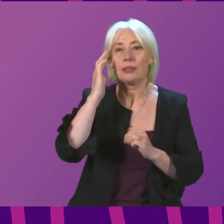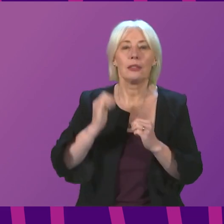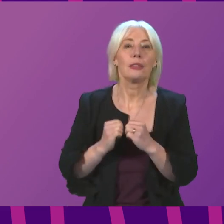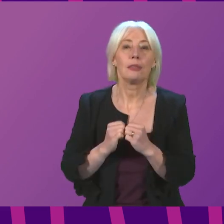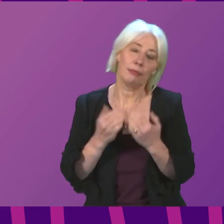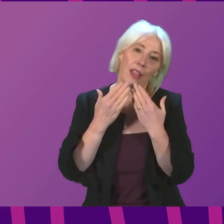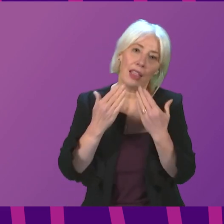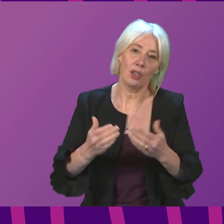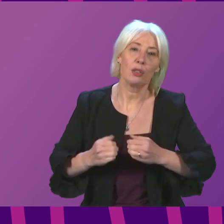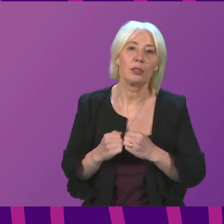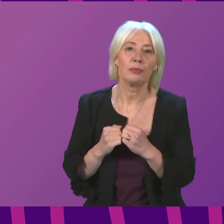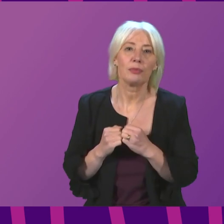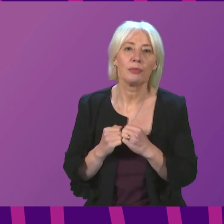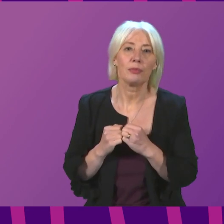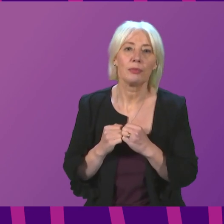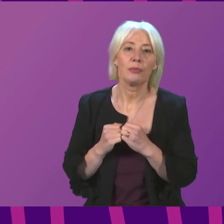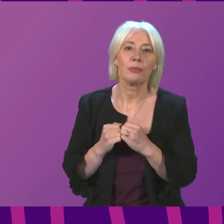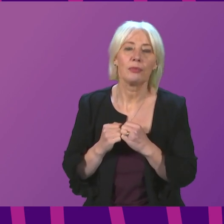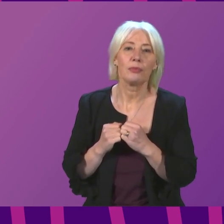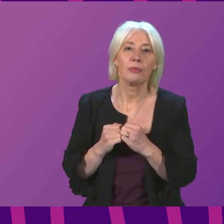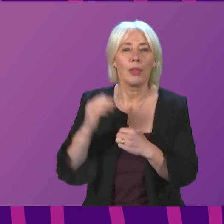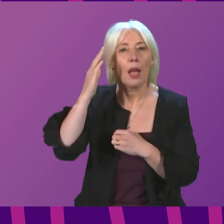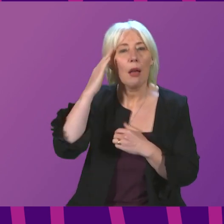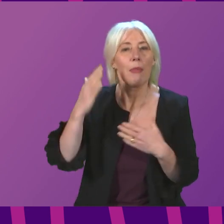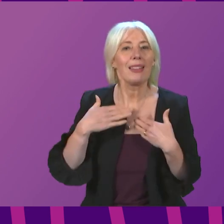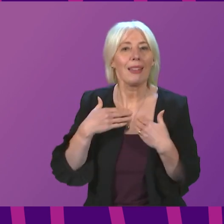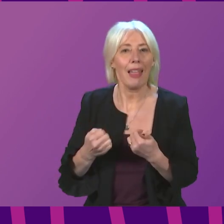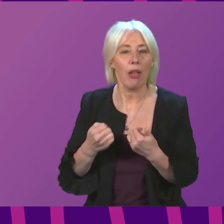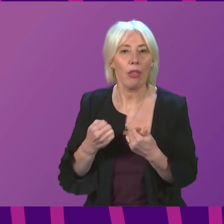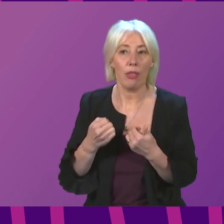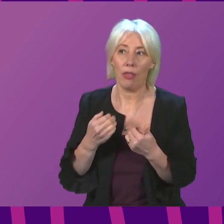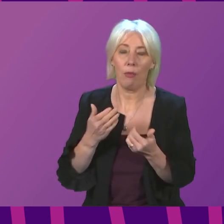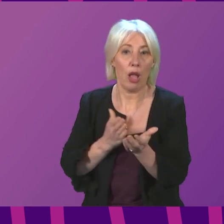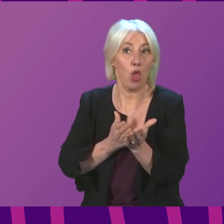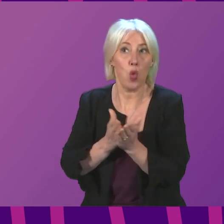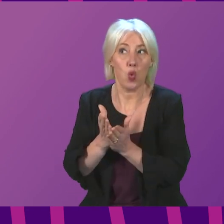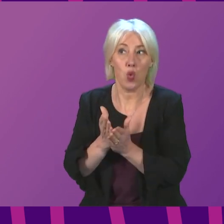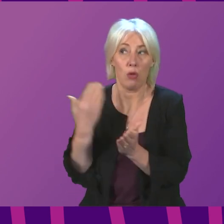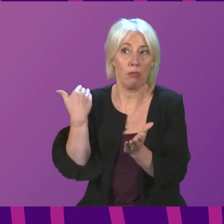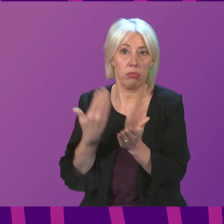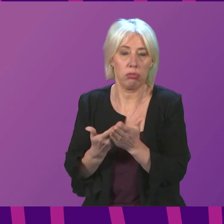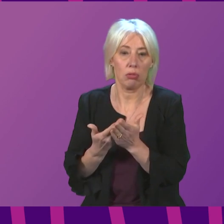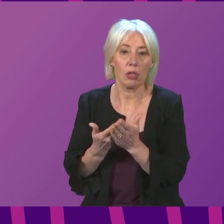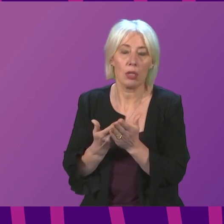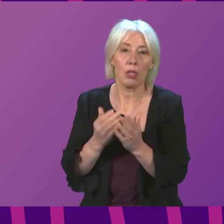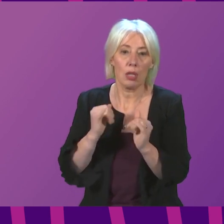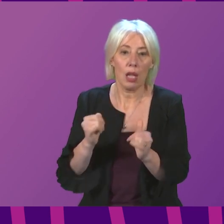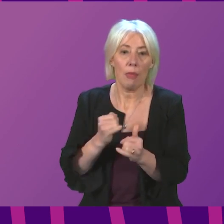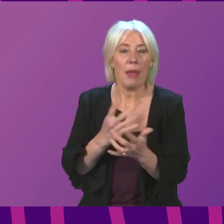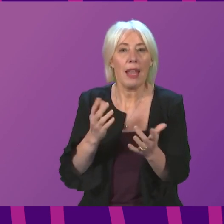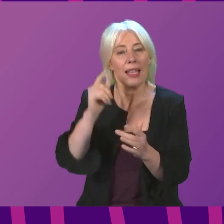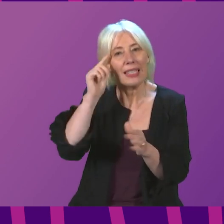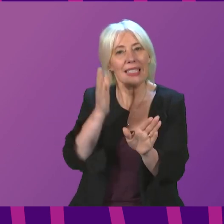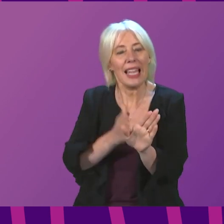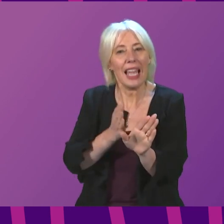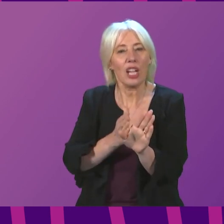you, Presiding Officer. Mental health nurses are beyond throughout the pandemic. However, many across all psychiatric services